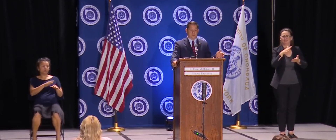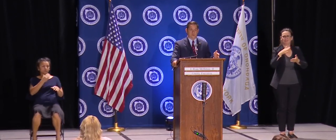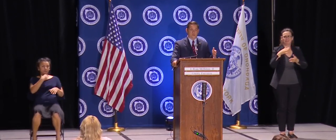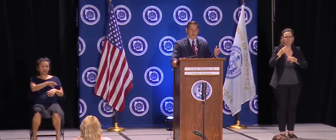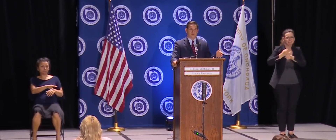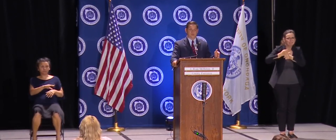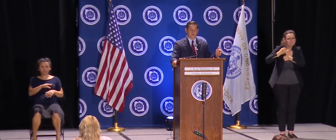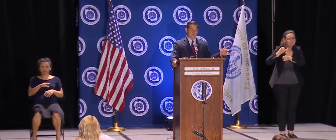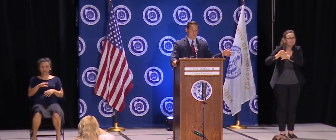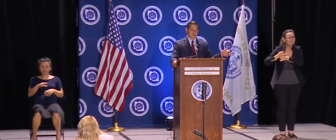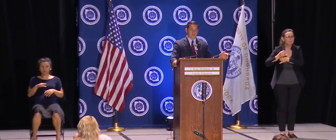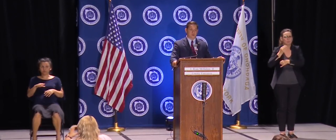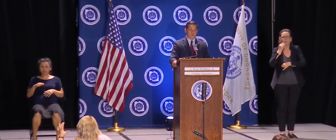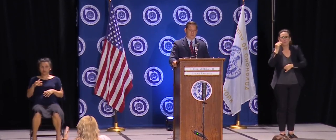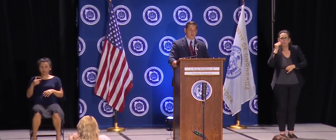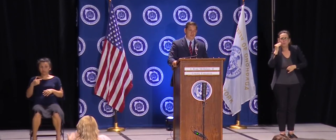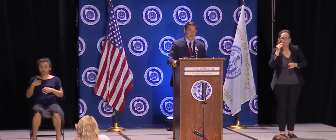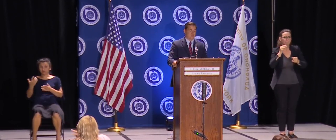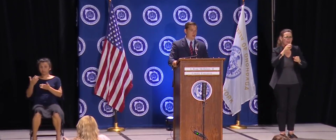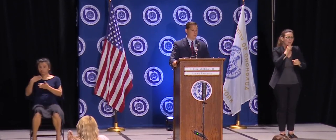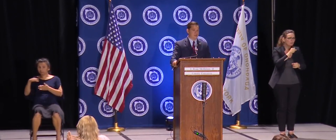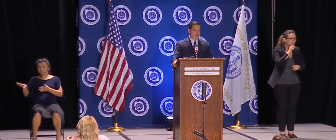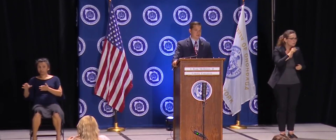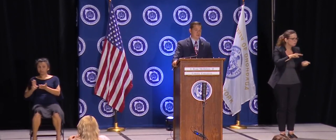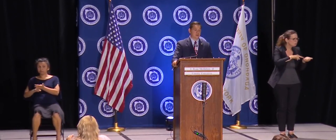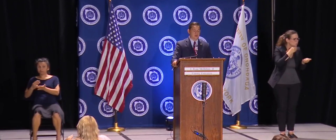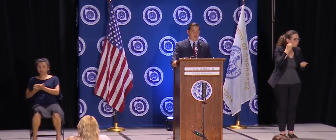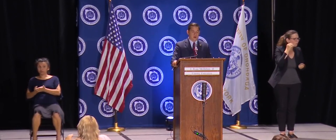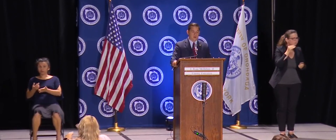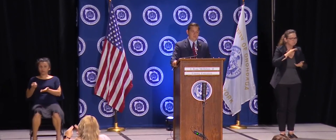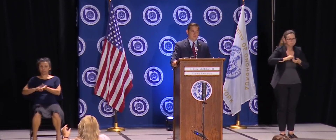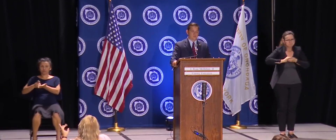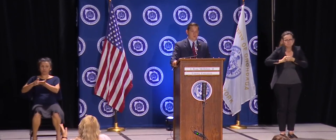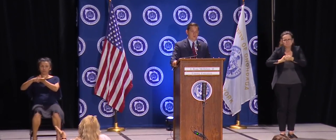talk to nursing homes about this, too. Some nursing homes, I think, have gotten rapid tests.